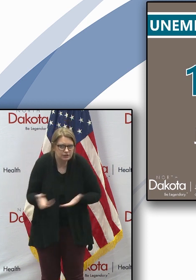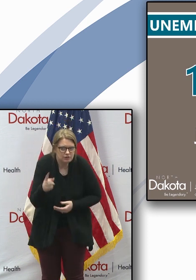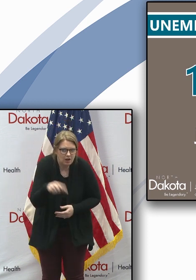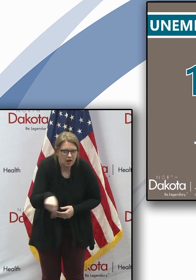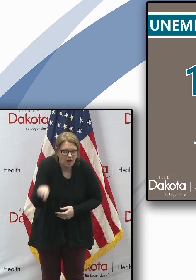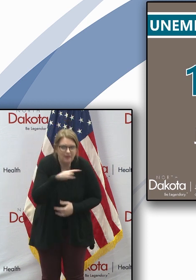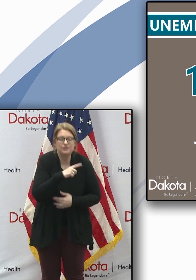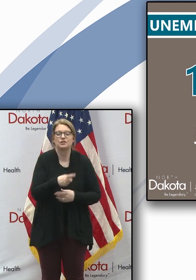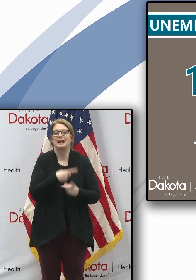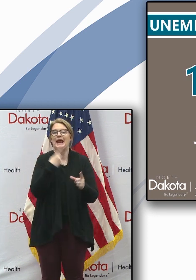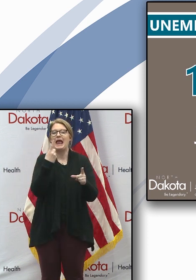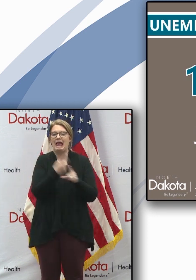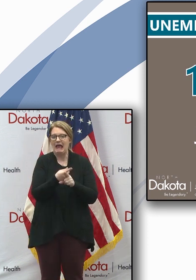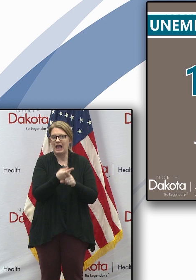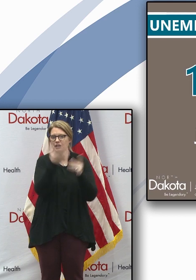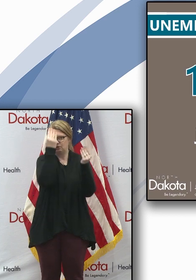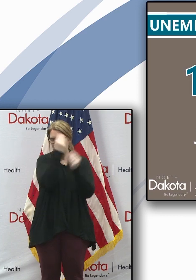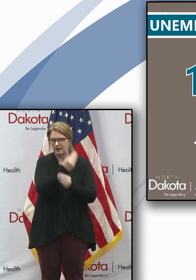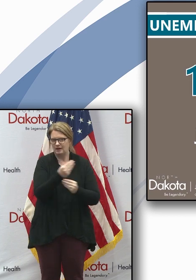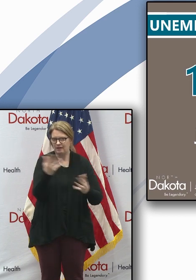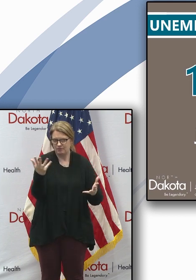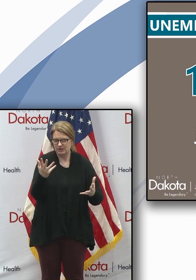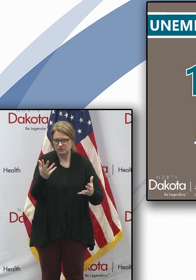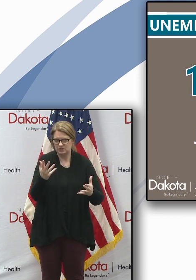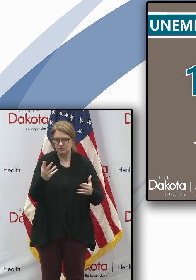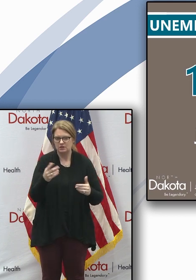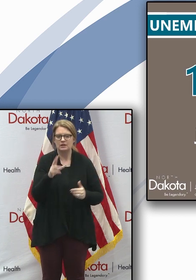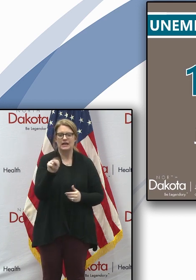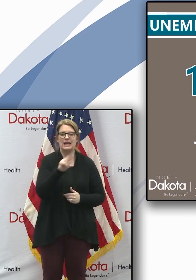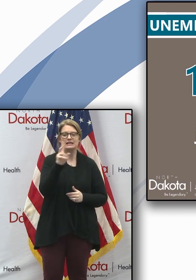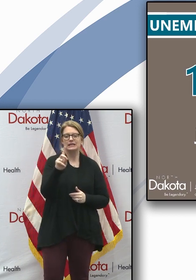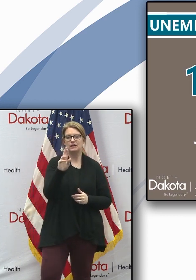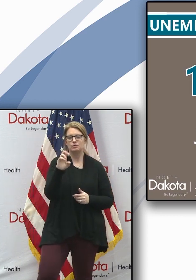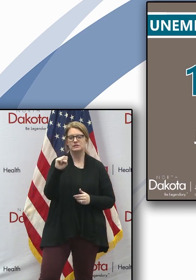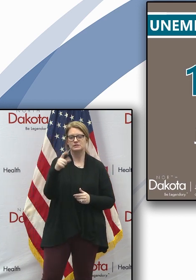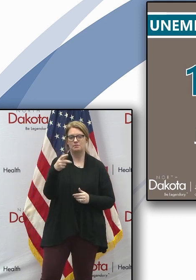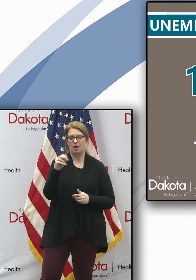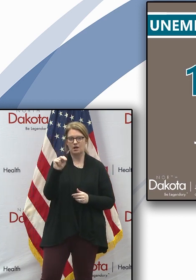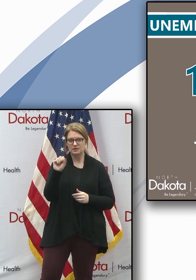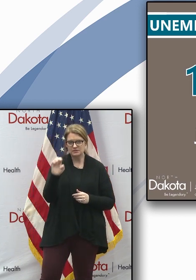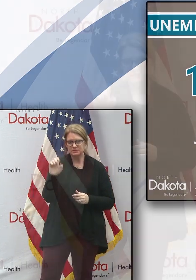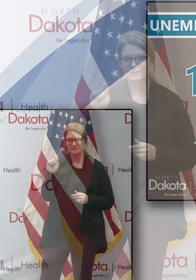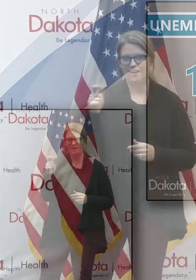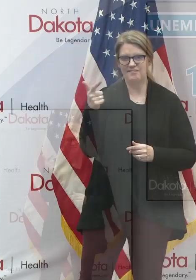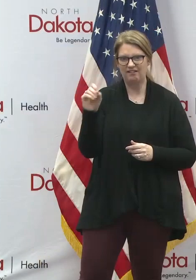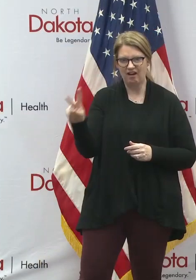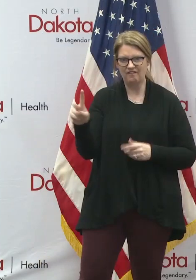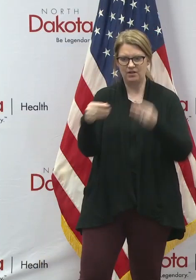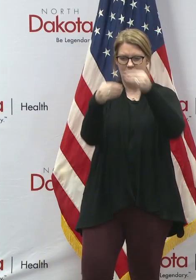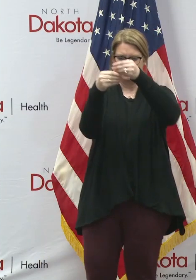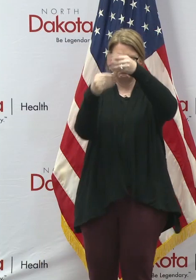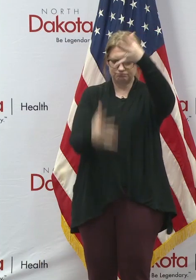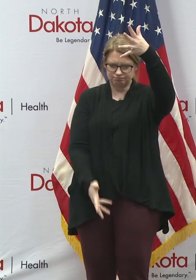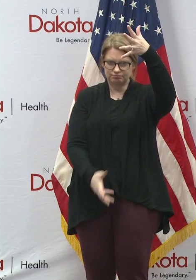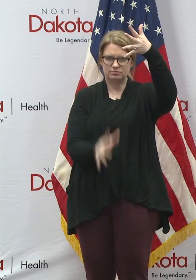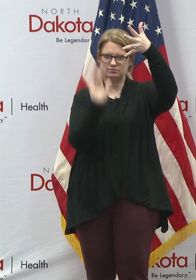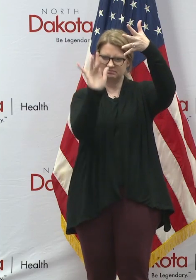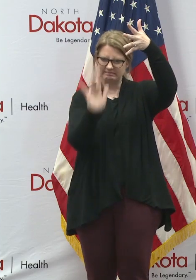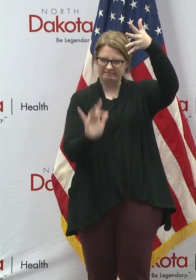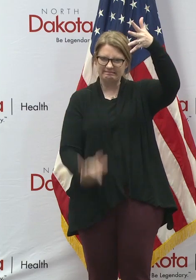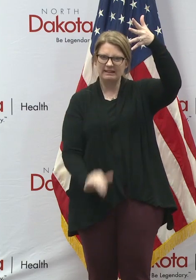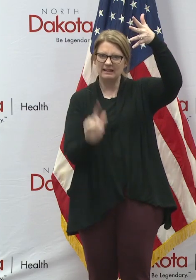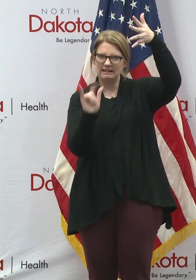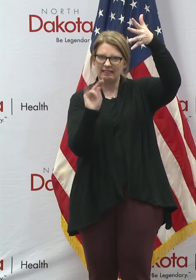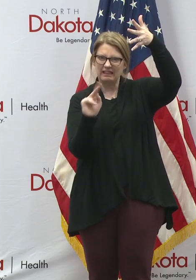accurate information. And the first place to go is ndresponse.gov. It's got a bunch of links around all